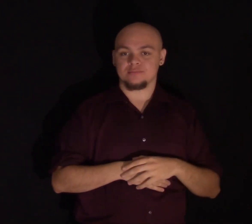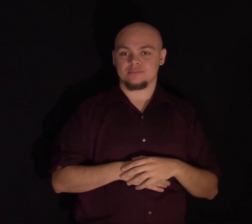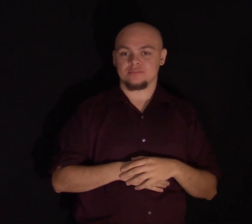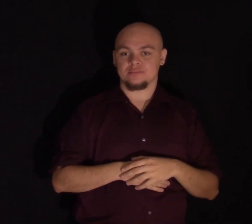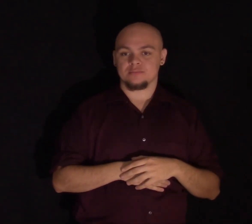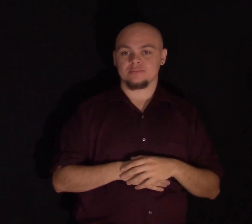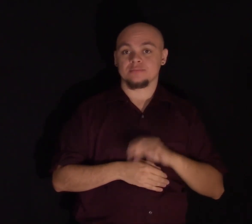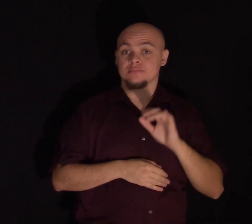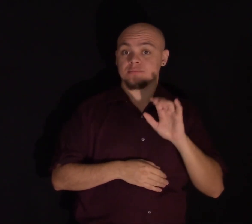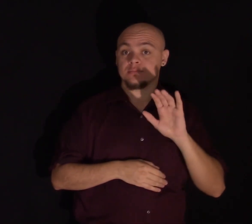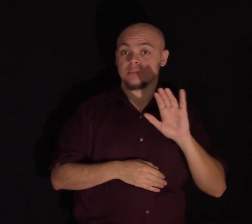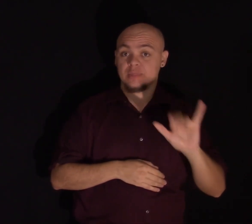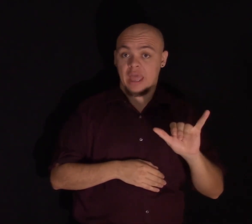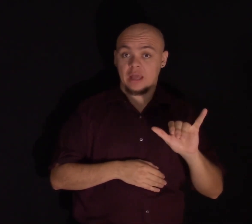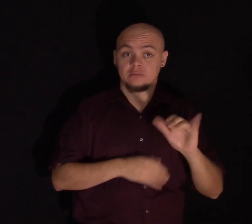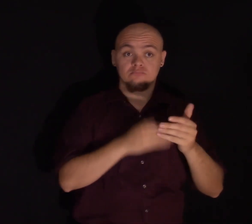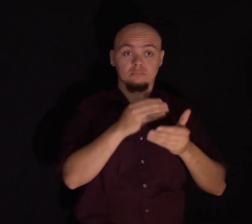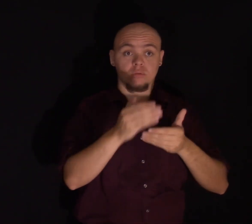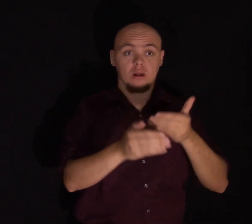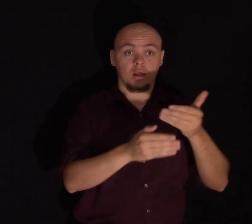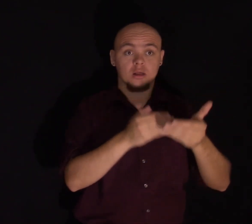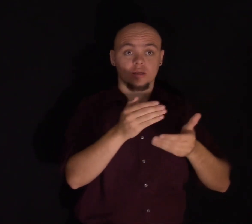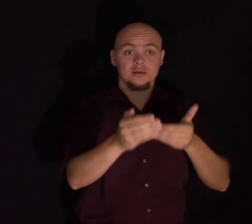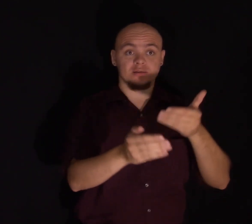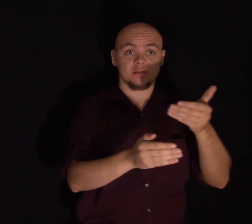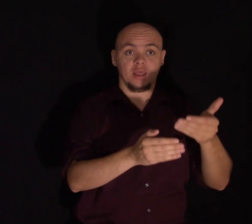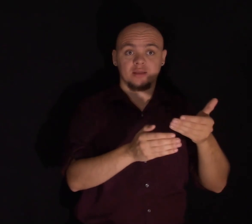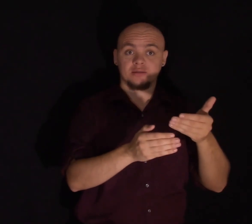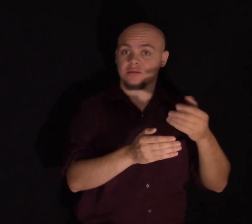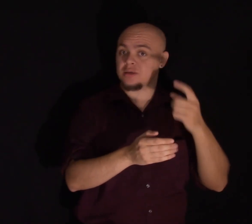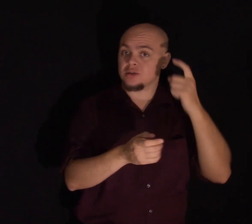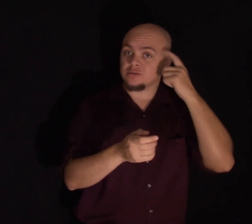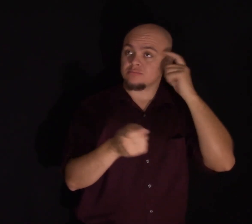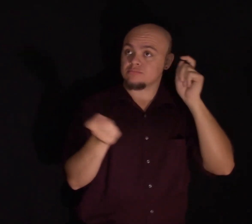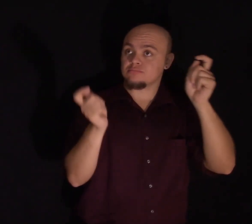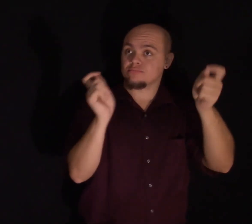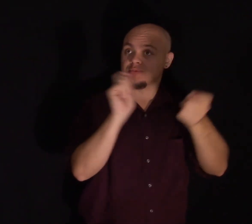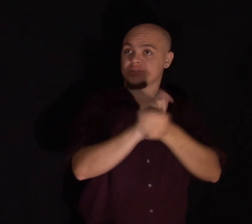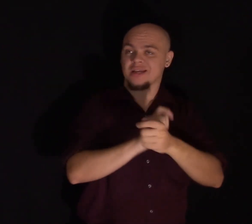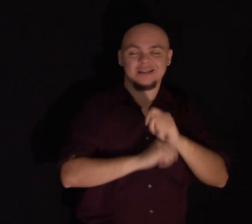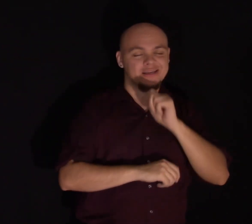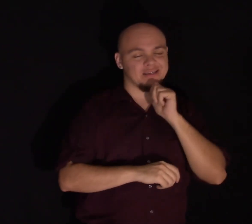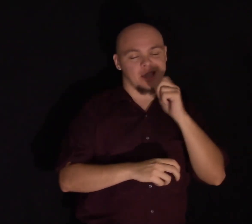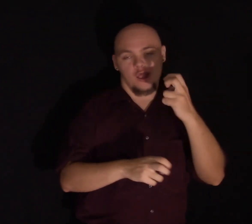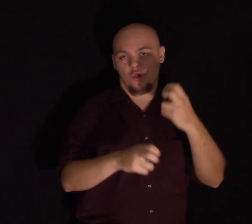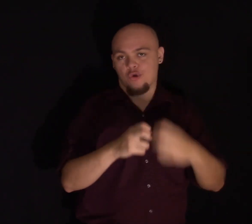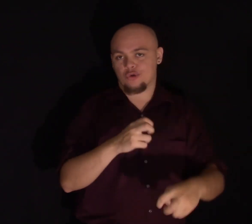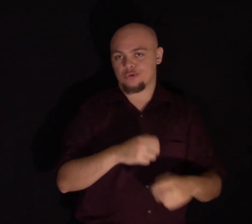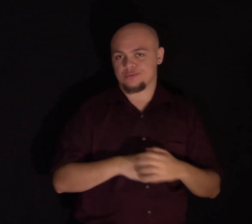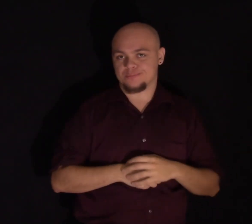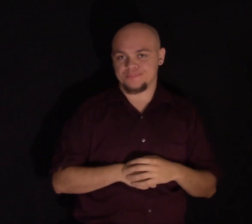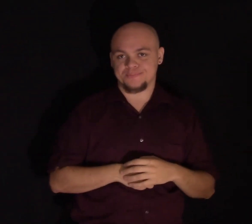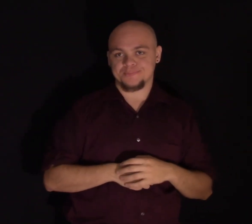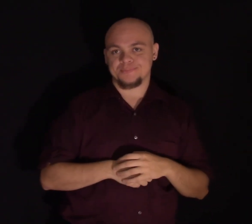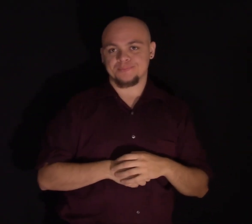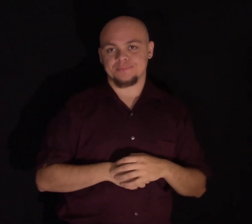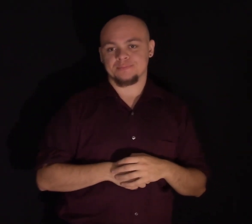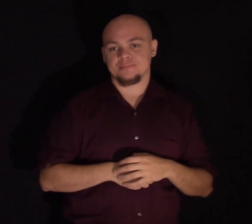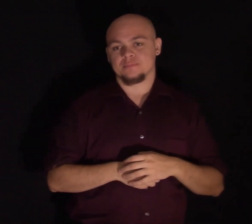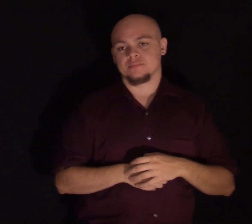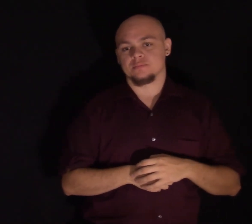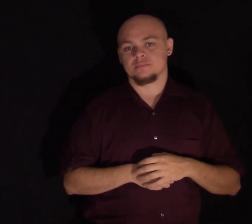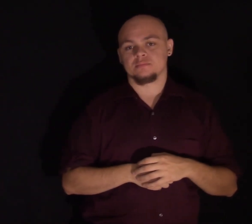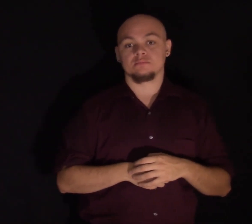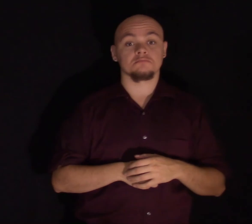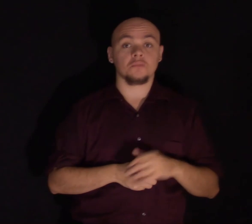these mechanisms in the brain to change. So we can do this when we're